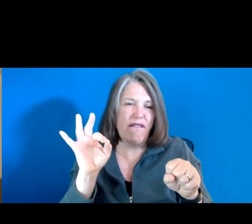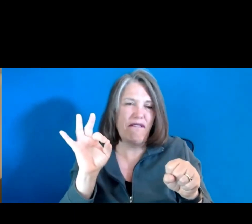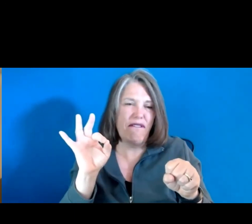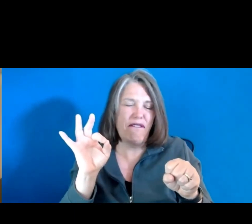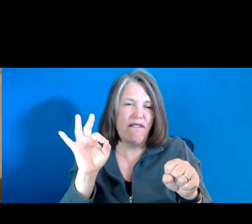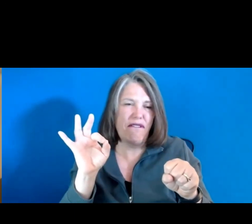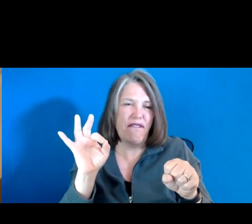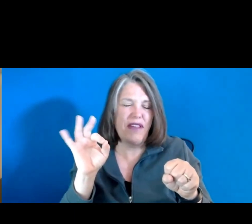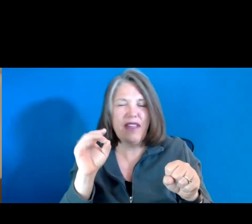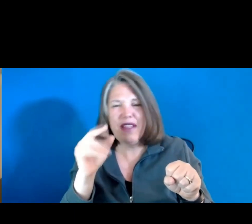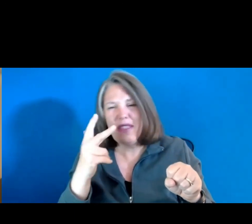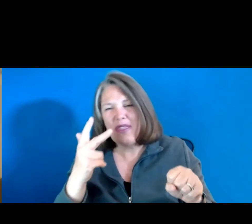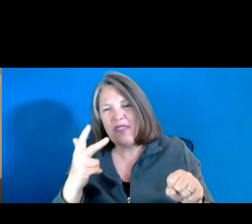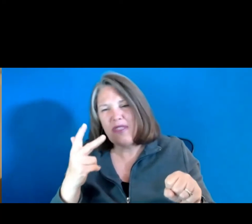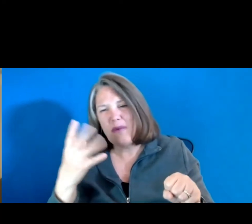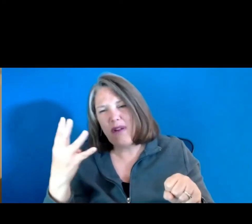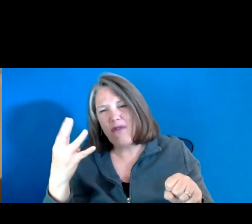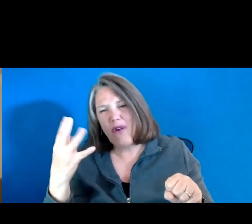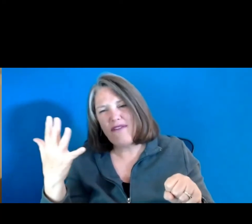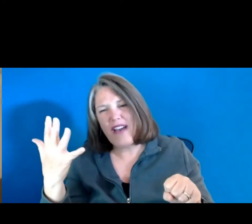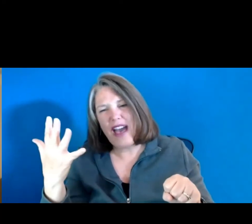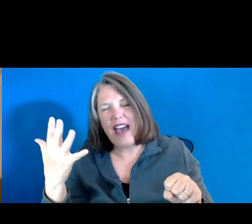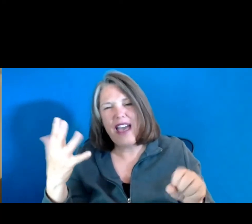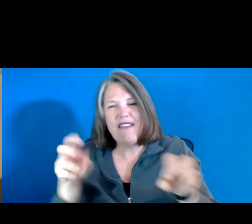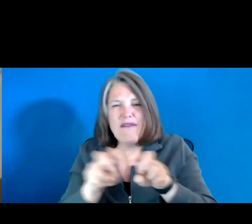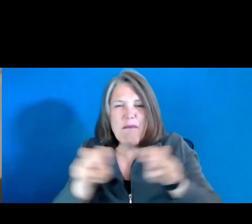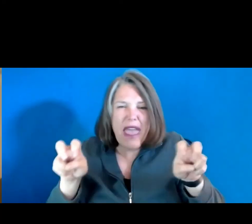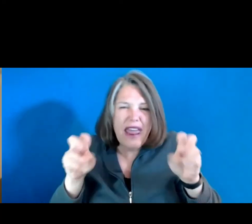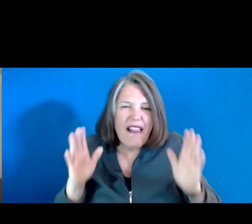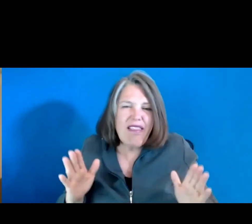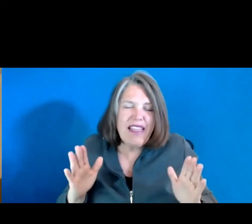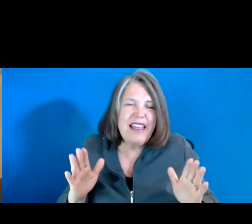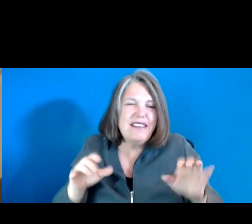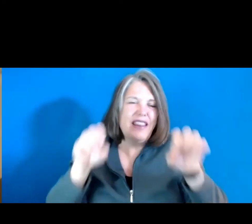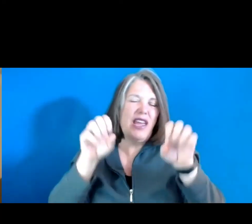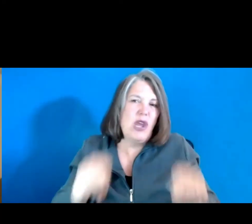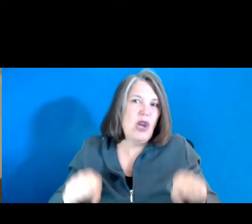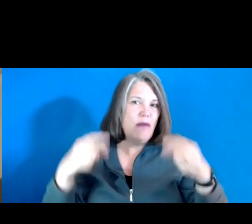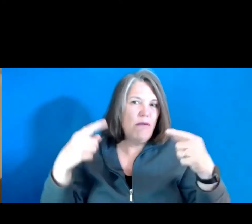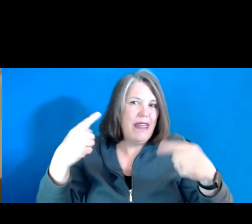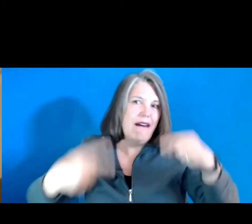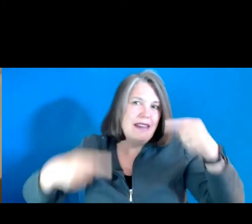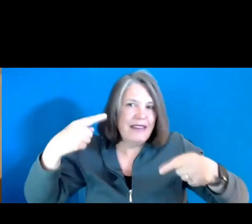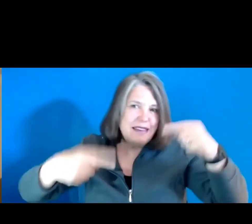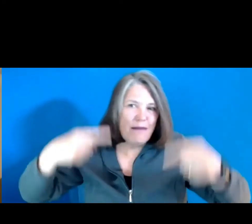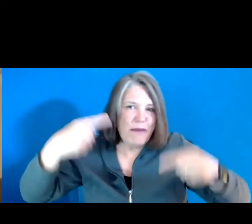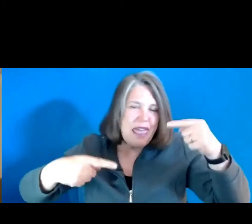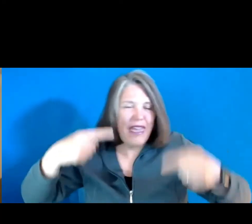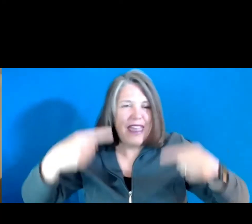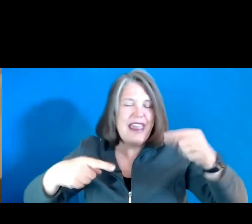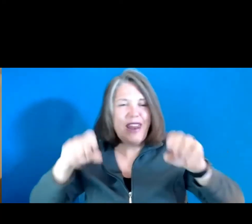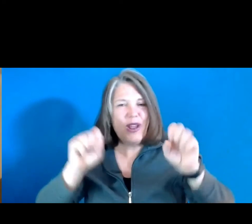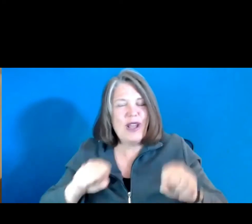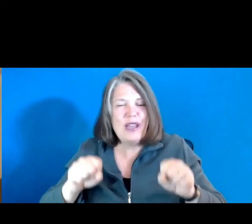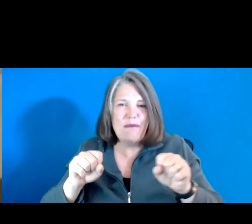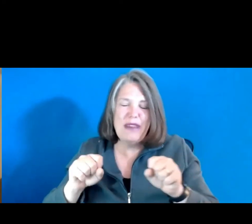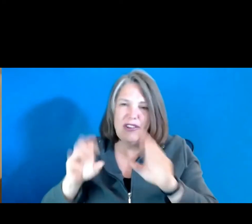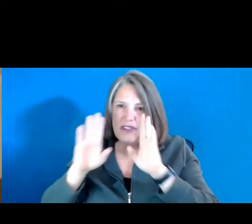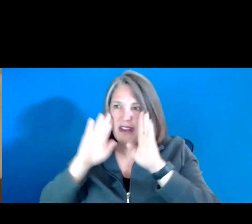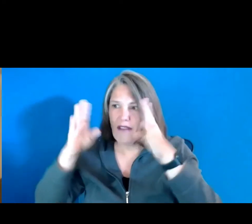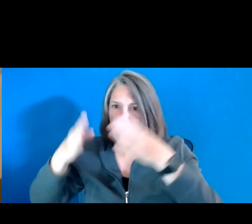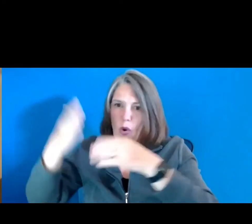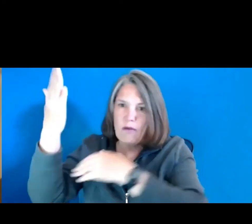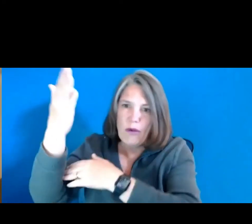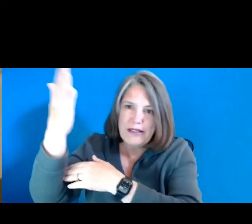three or four or five panelists. It could be a great debate. It could be a focal presentation